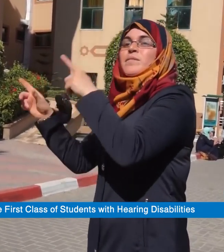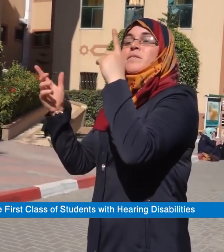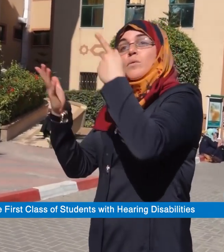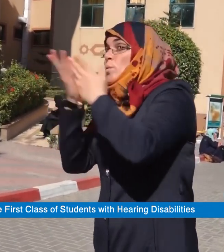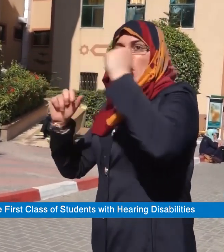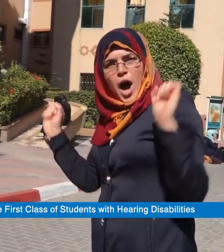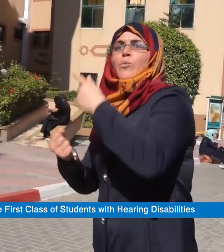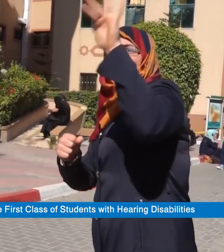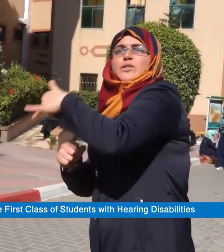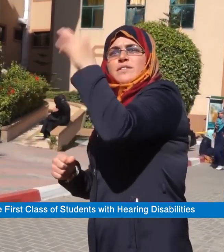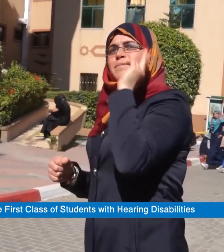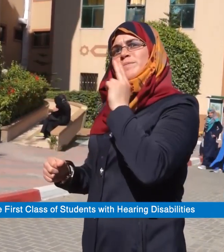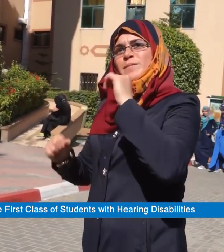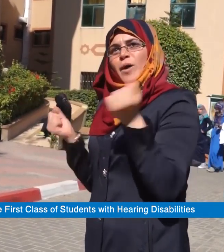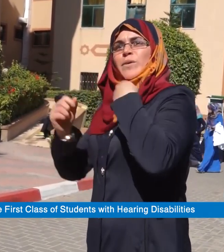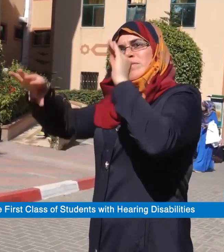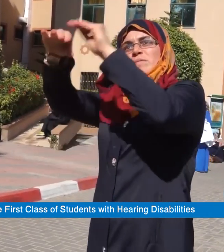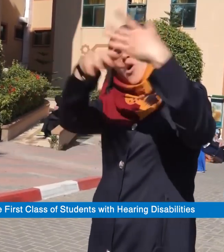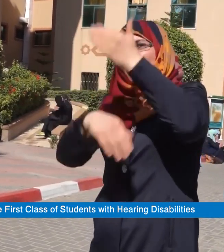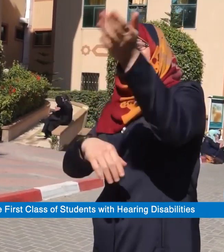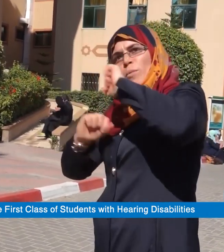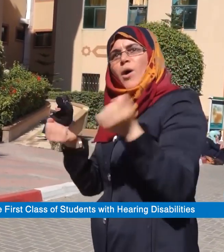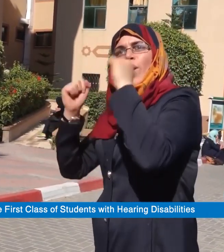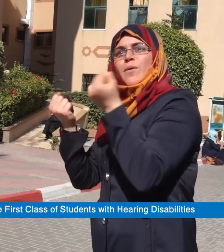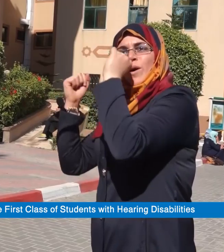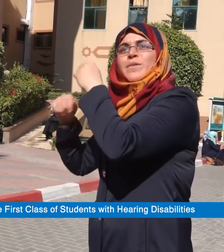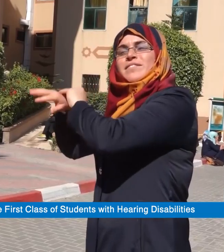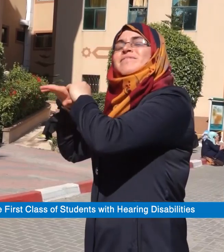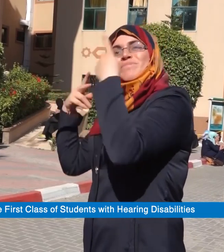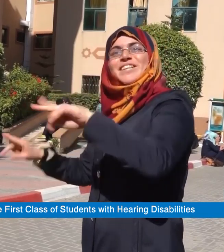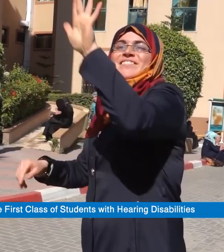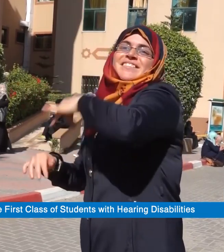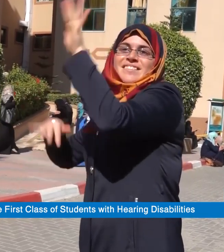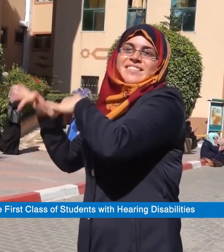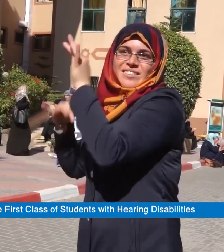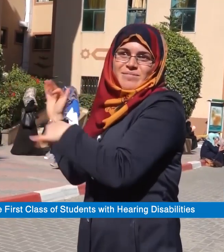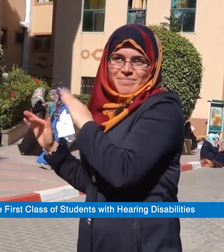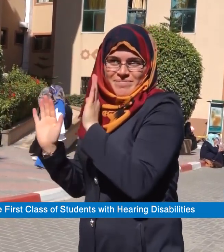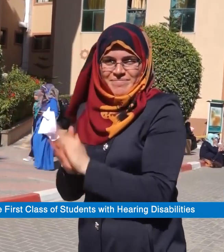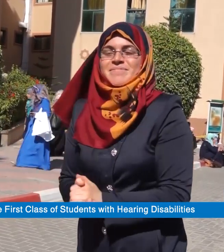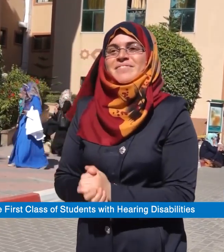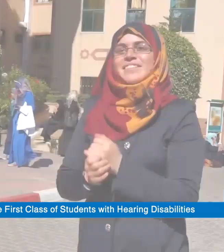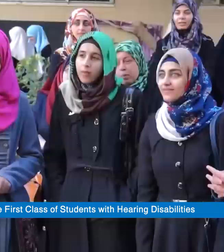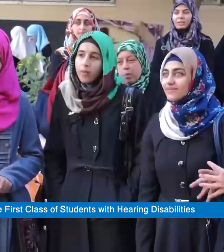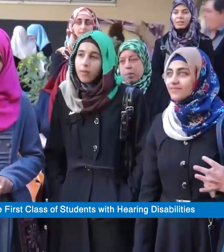Indeed, we are all thrilled, and we came here to the university to point out the facilities we need as deaf students. Thank you.